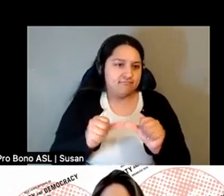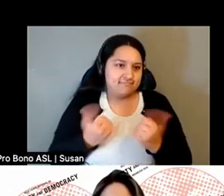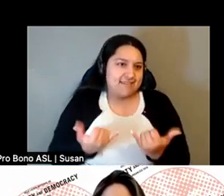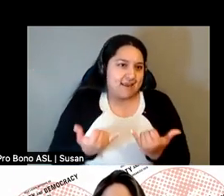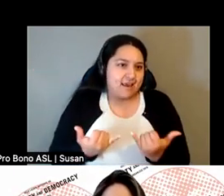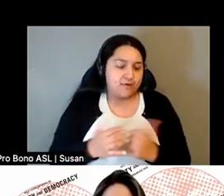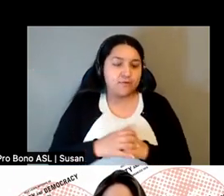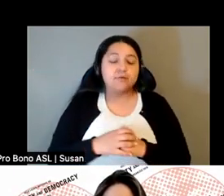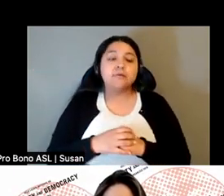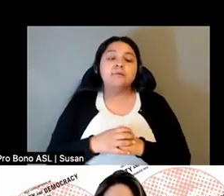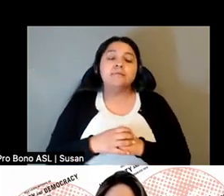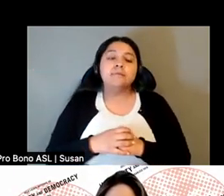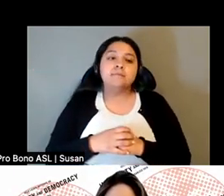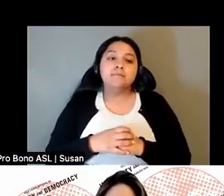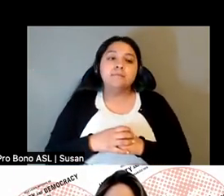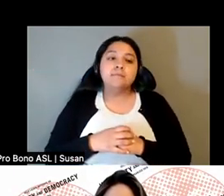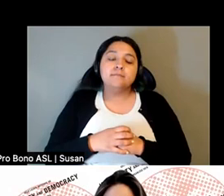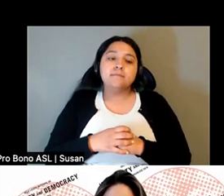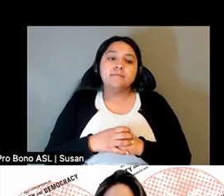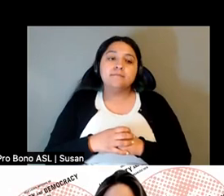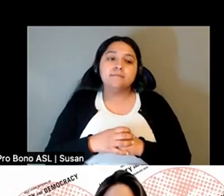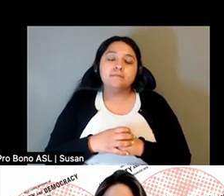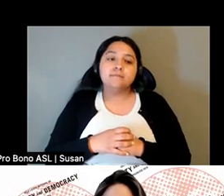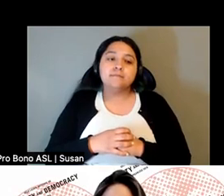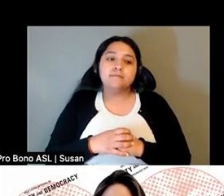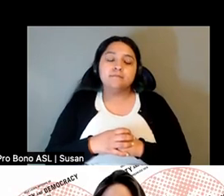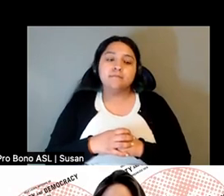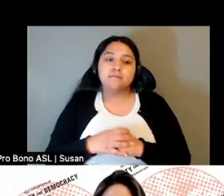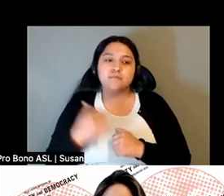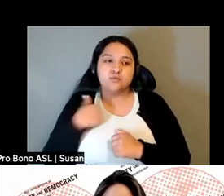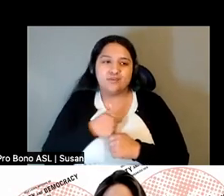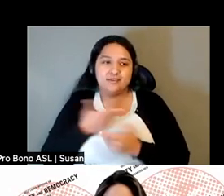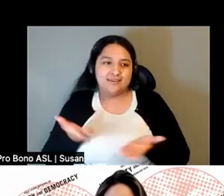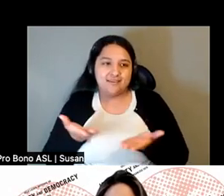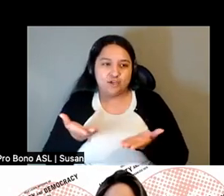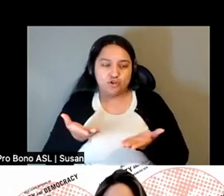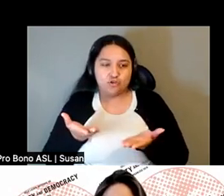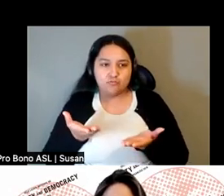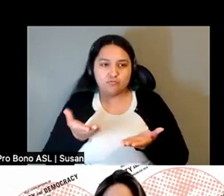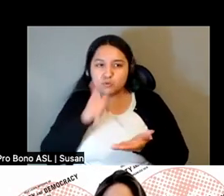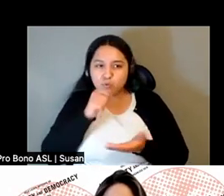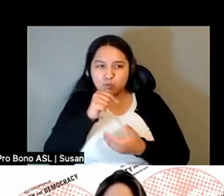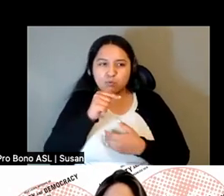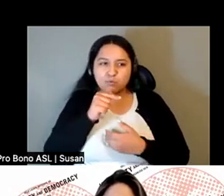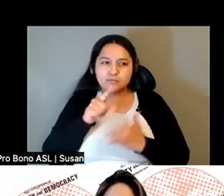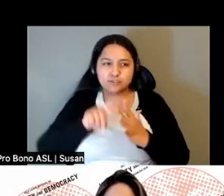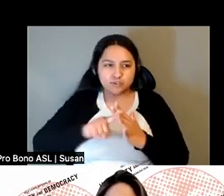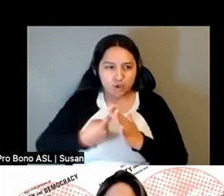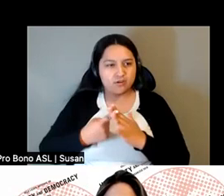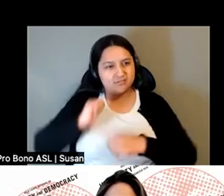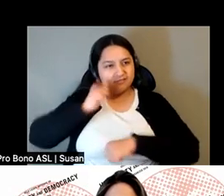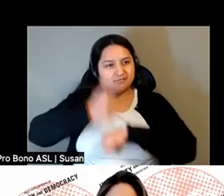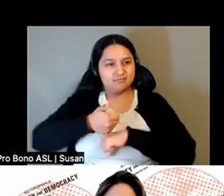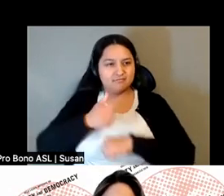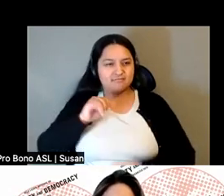And so for us, we kind of started those of us who really started to frame this project called the Jackson Cush plan.